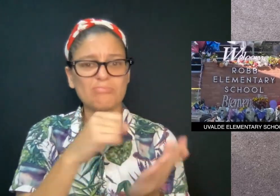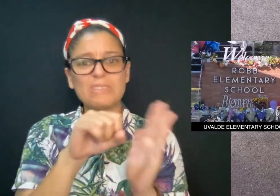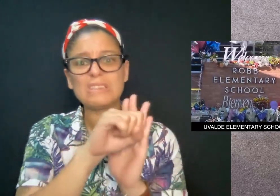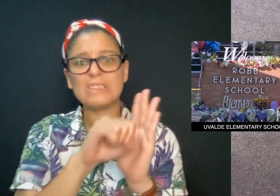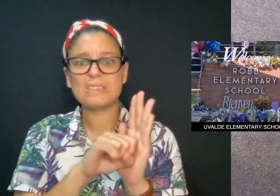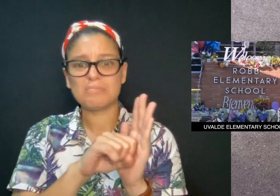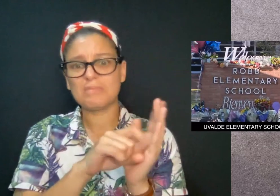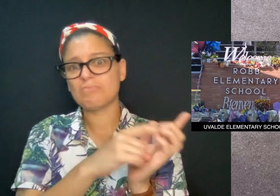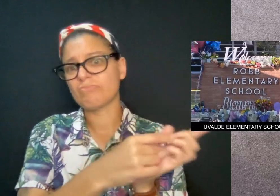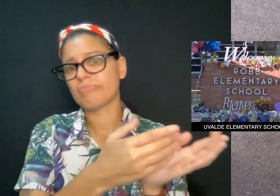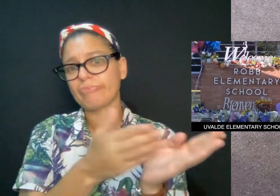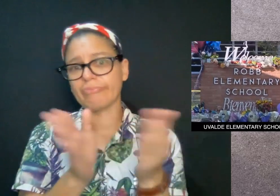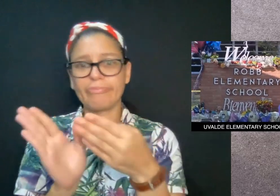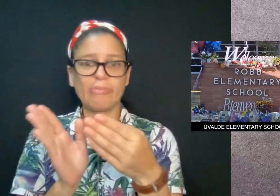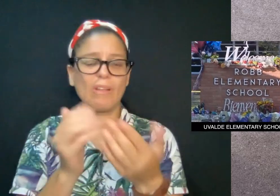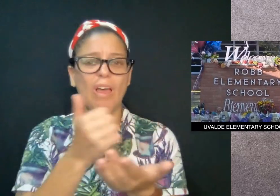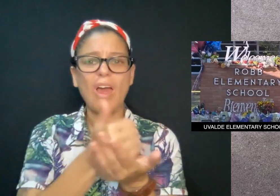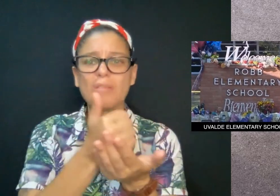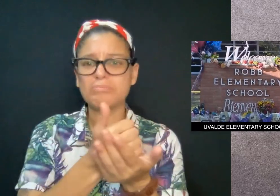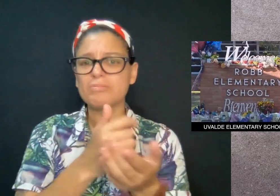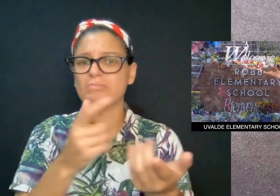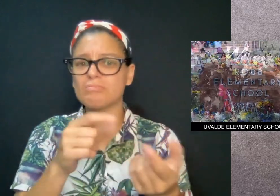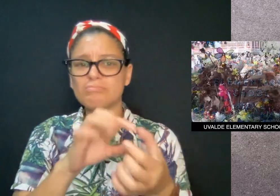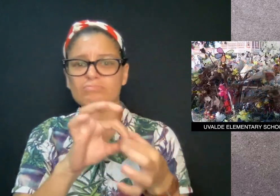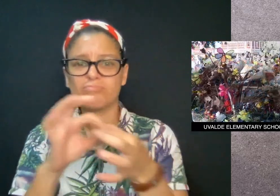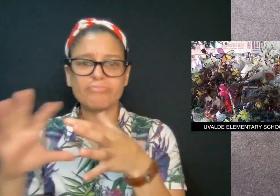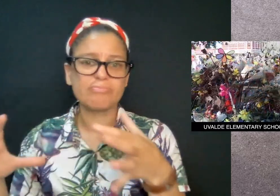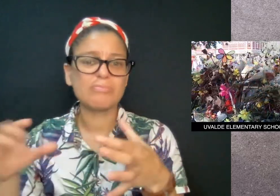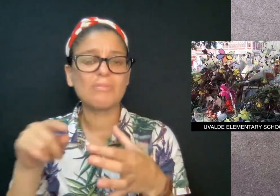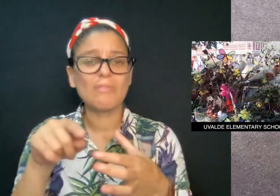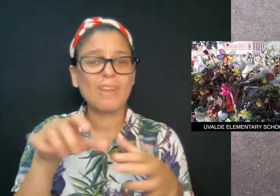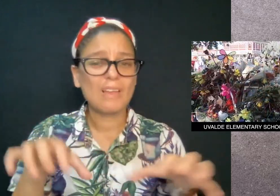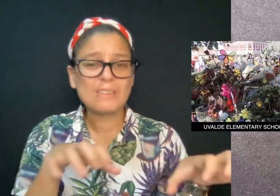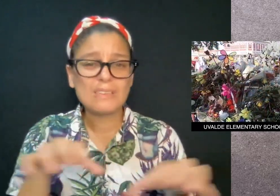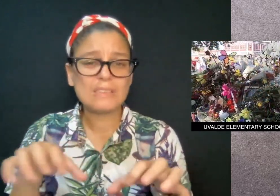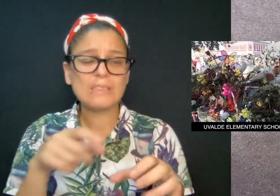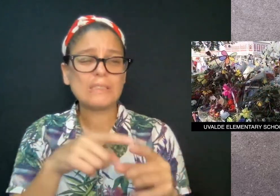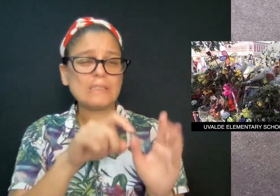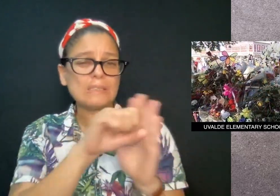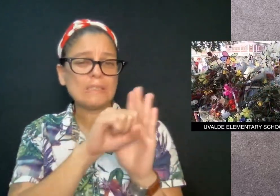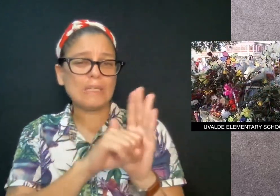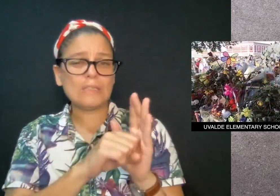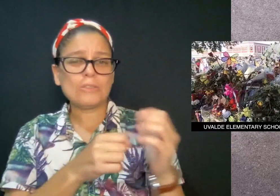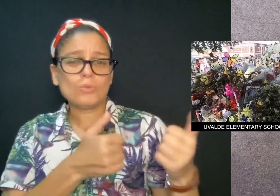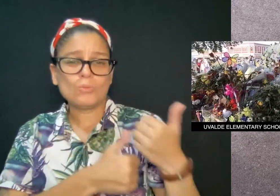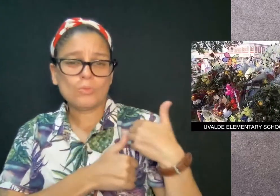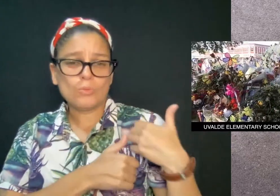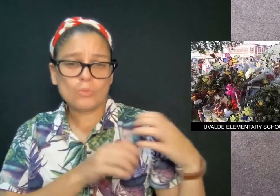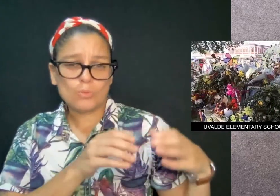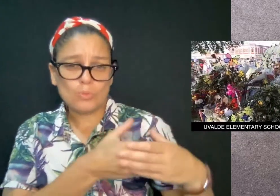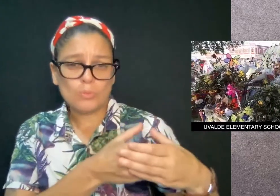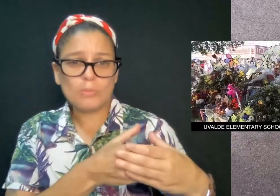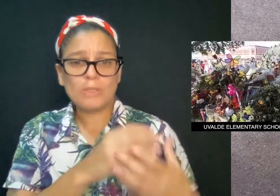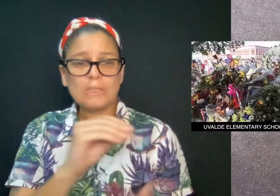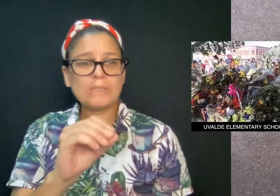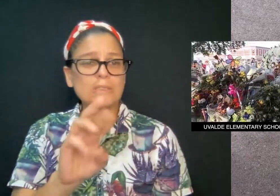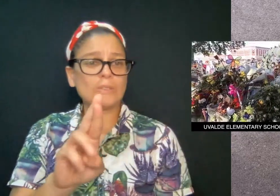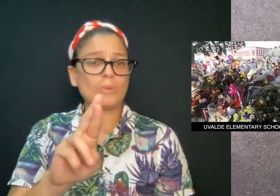He accused the Department of Public Safety of making misleading statements to help distance the actions